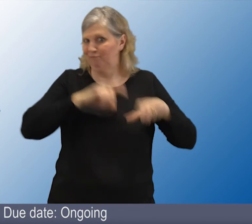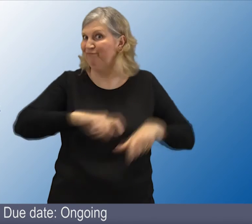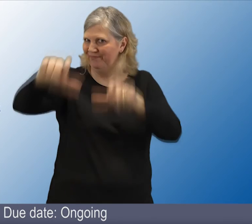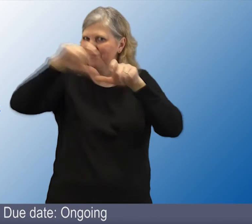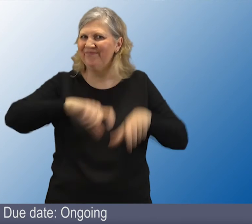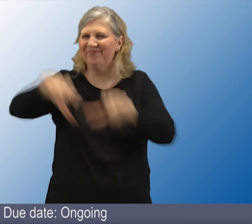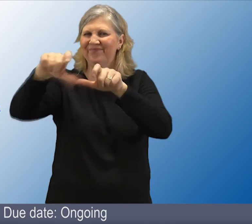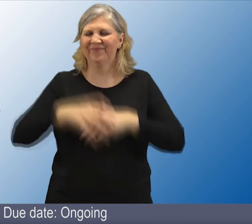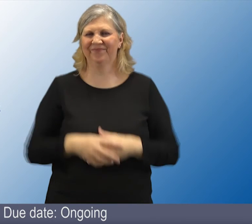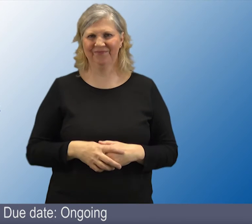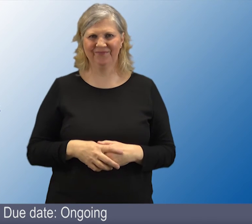Due date, ongoing. 35.